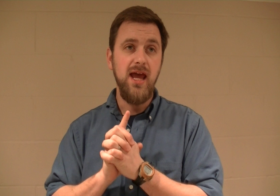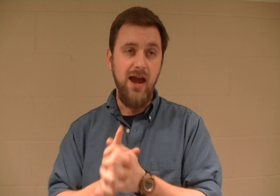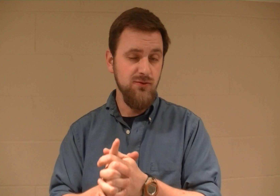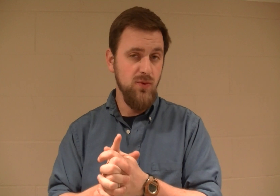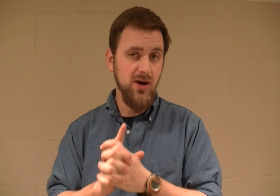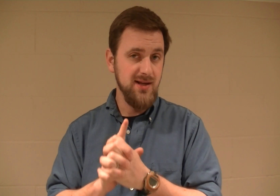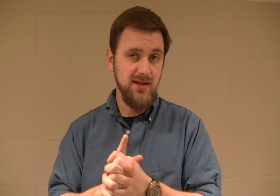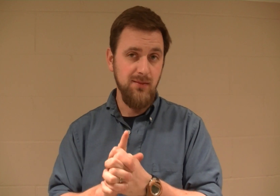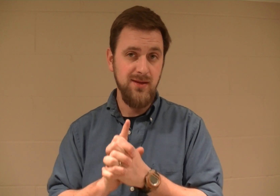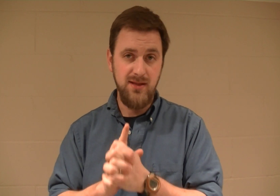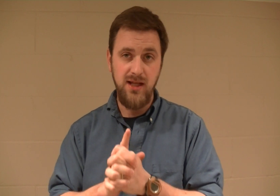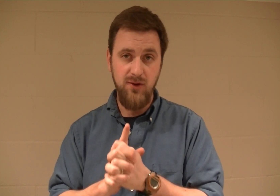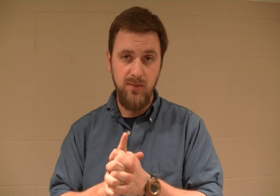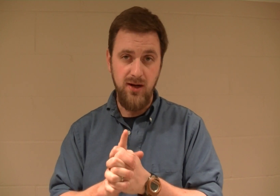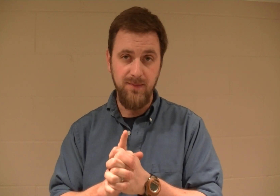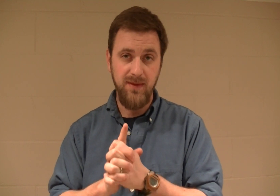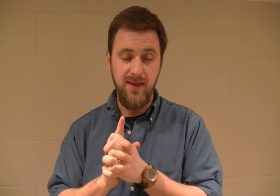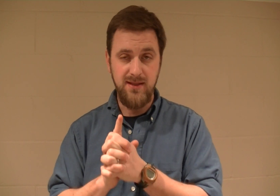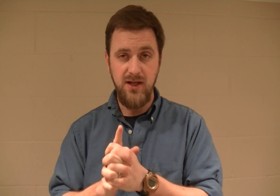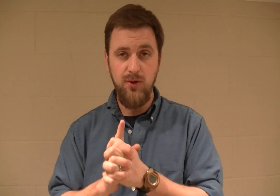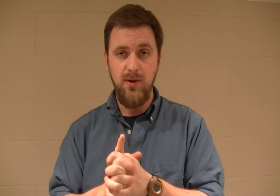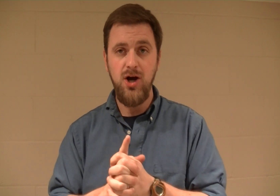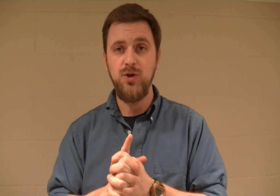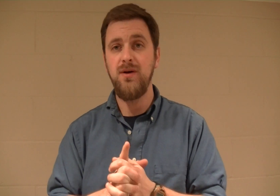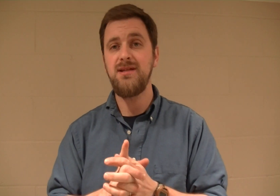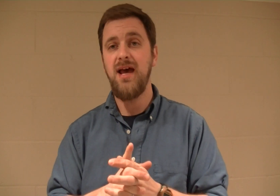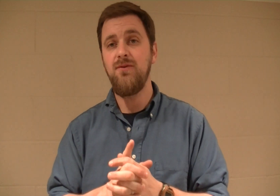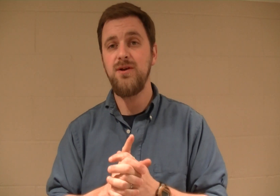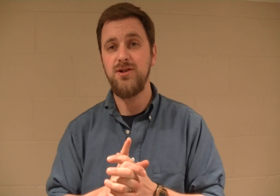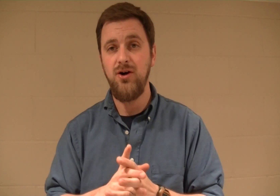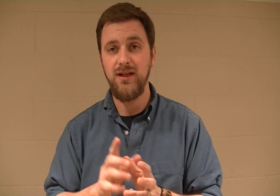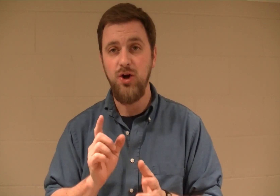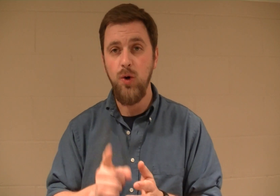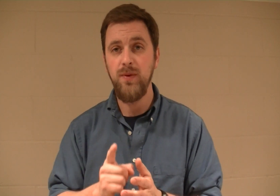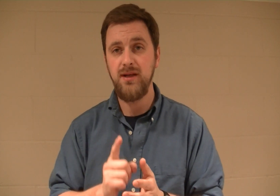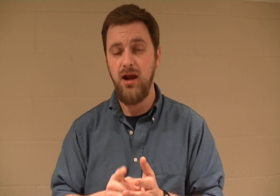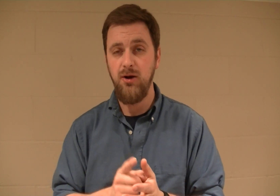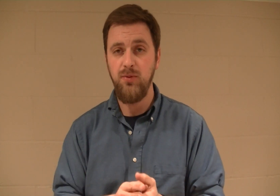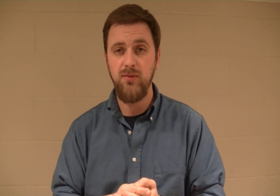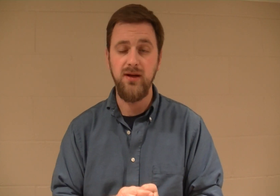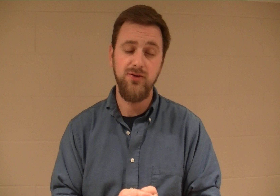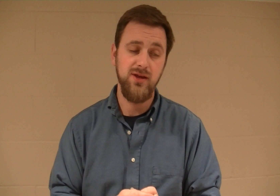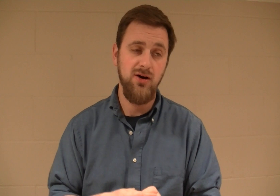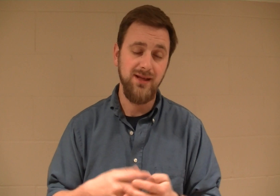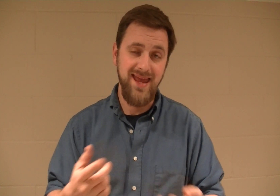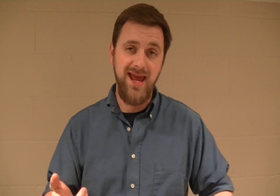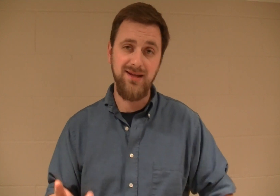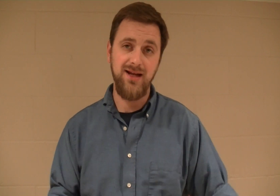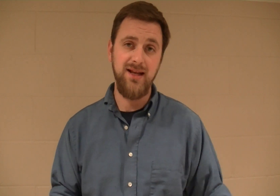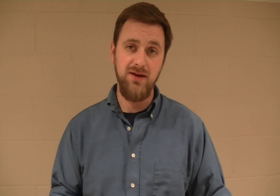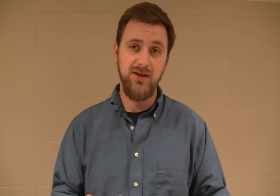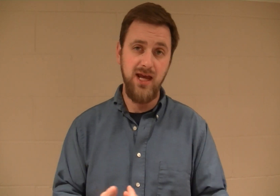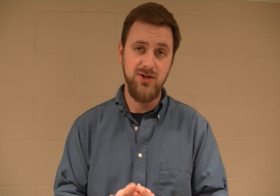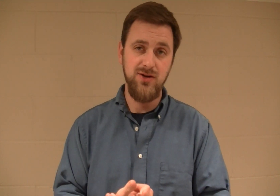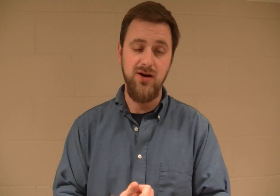Everywhere except the city of Omaha. In the city of Omaha, you must have what is called an open carry permit, or they call it a handgun identification card.